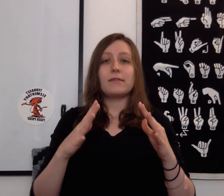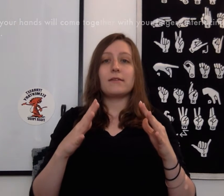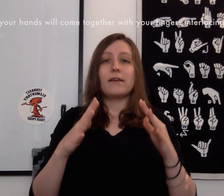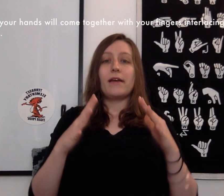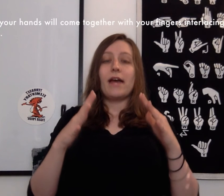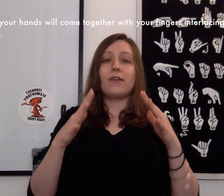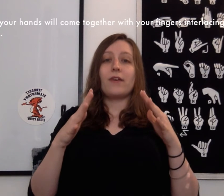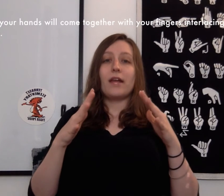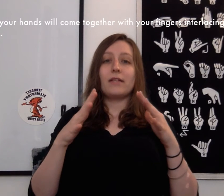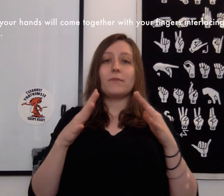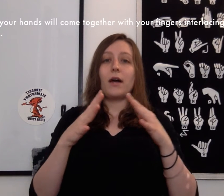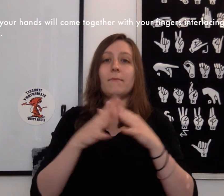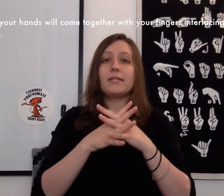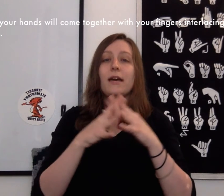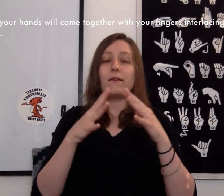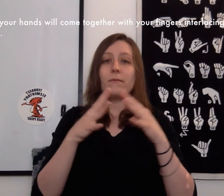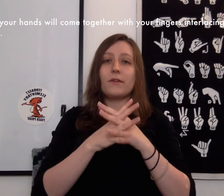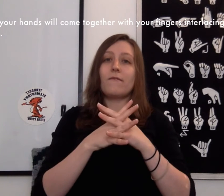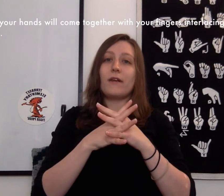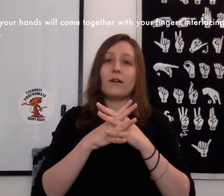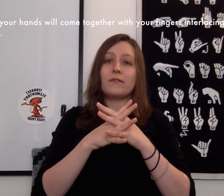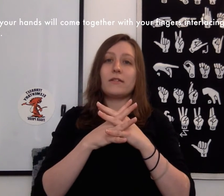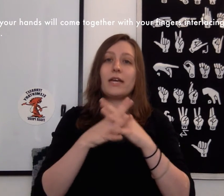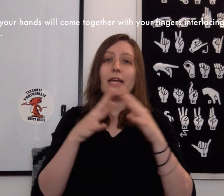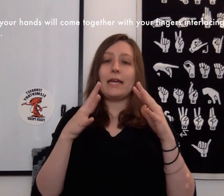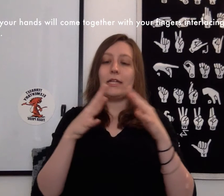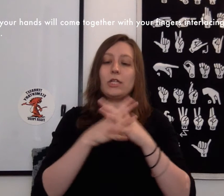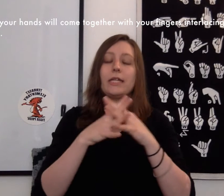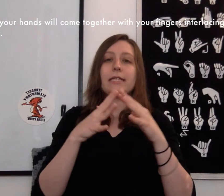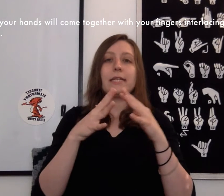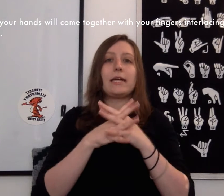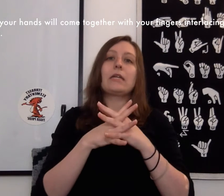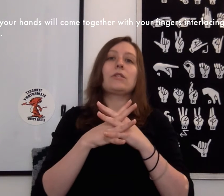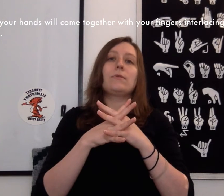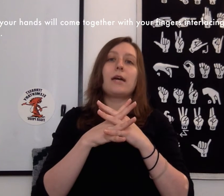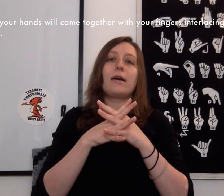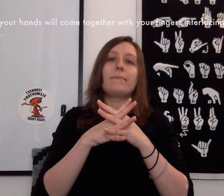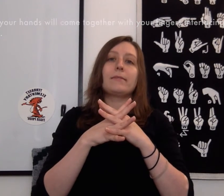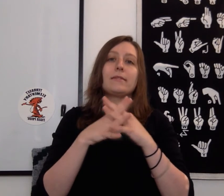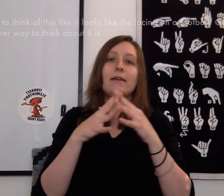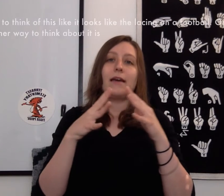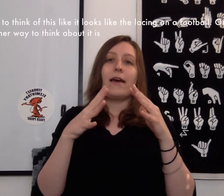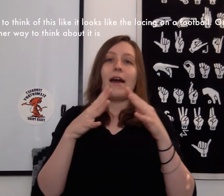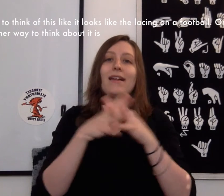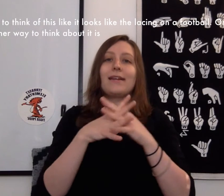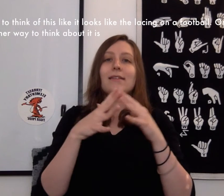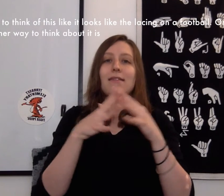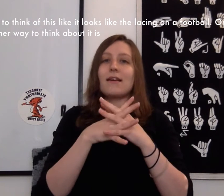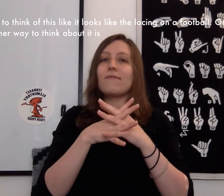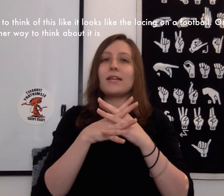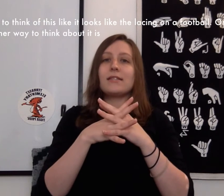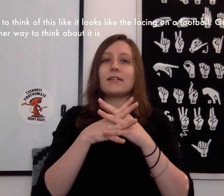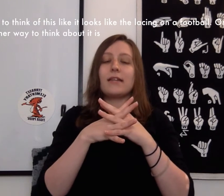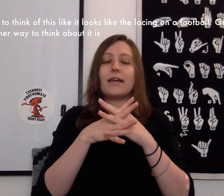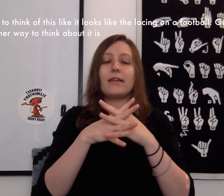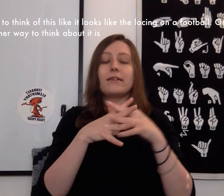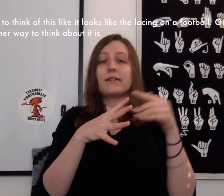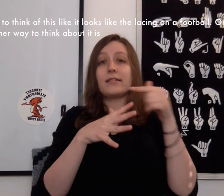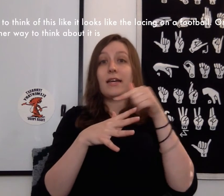and your hands will come together with your fingers interlacing two times. I like to think of this like it looks like